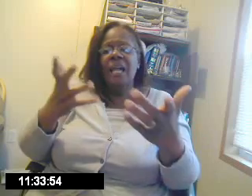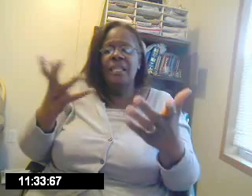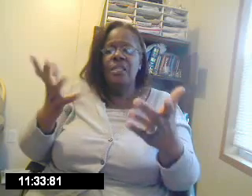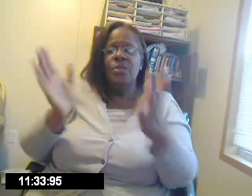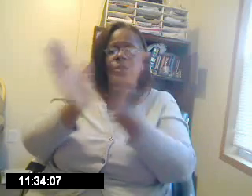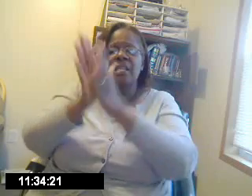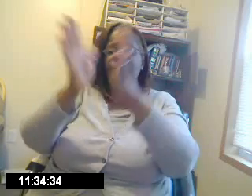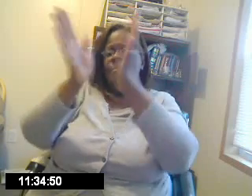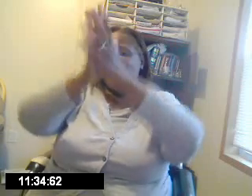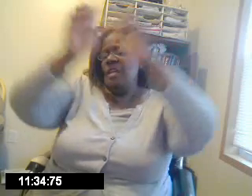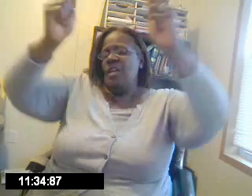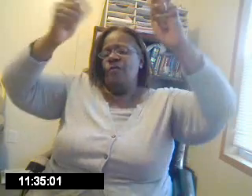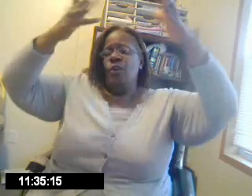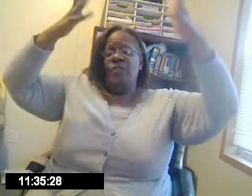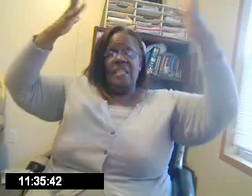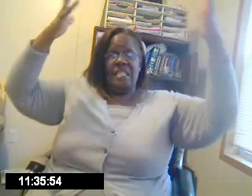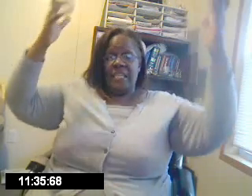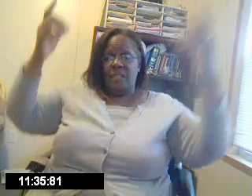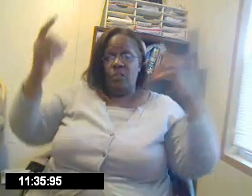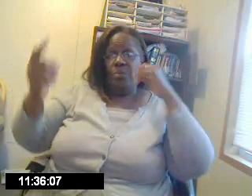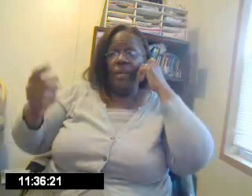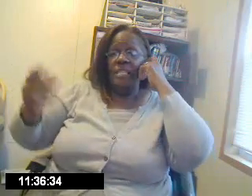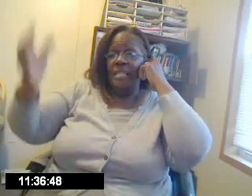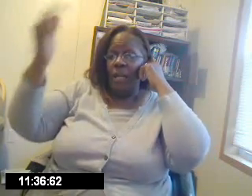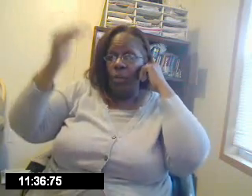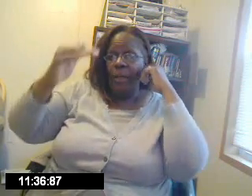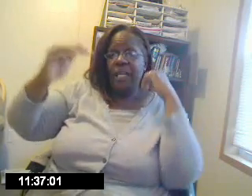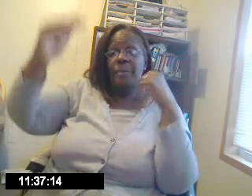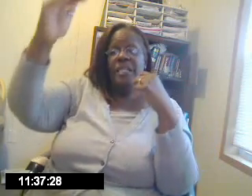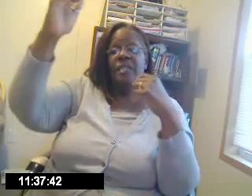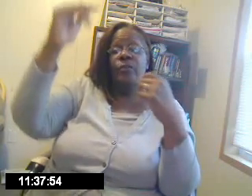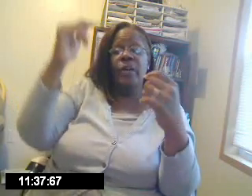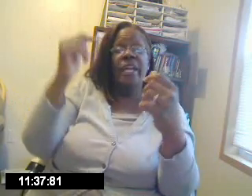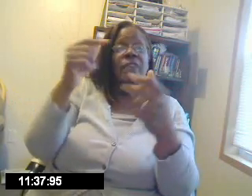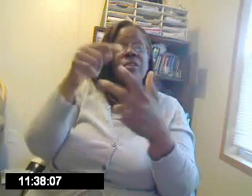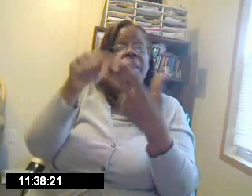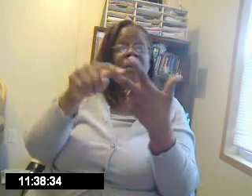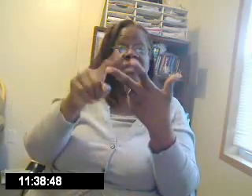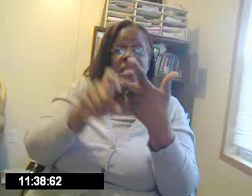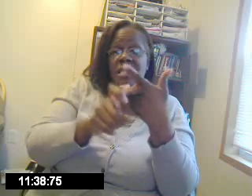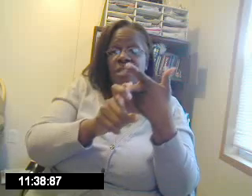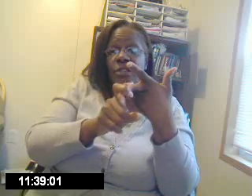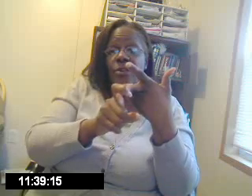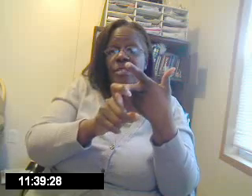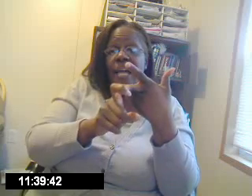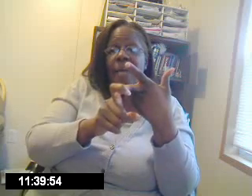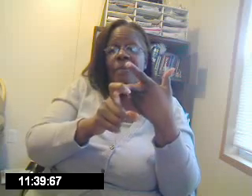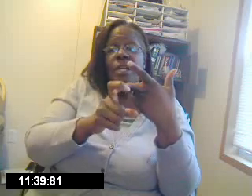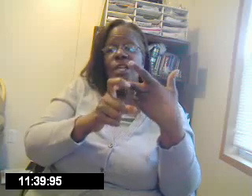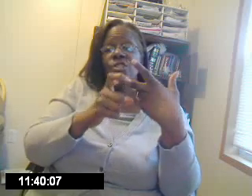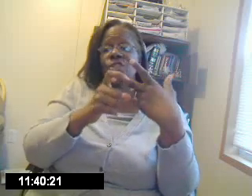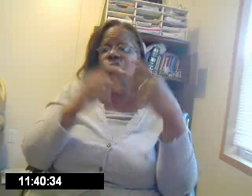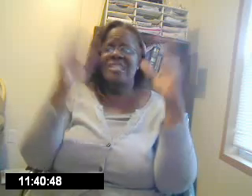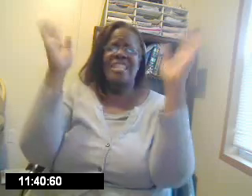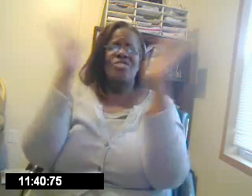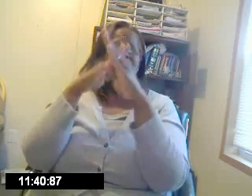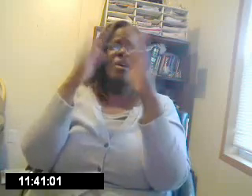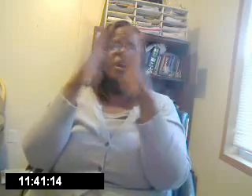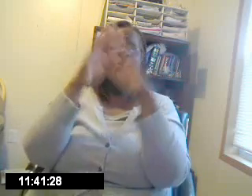hallelujah, for this I give you praise. Now, go back up again, for every mountain, this is the third time, so you can say trouble